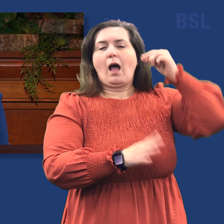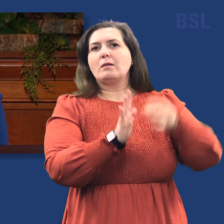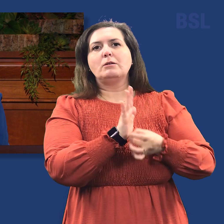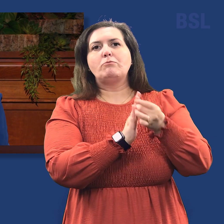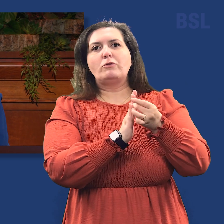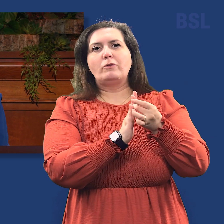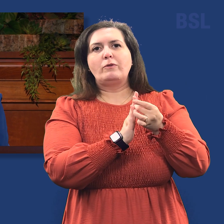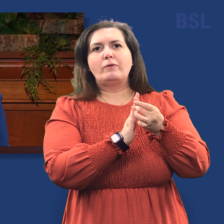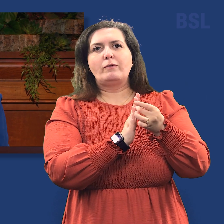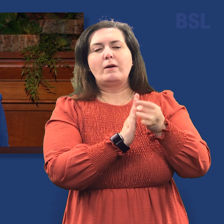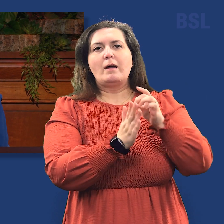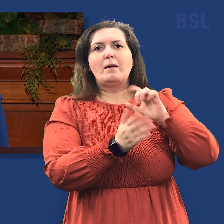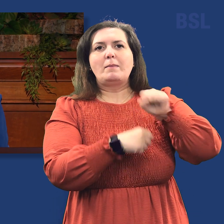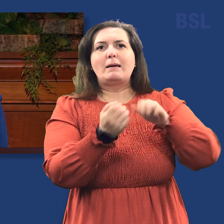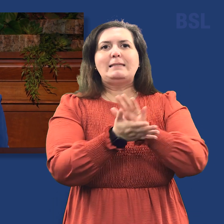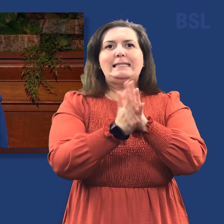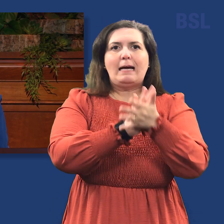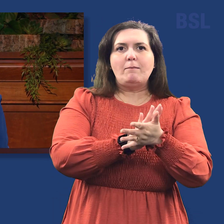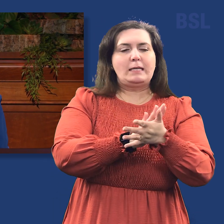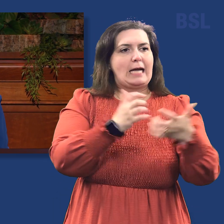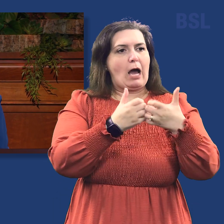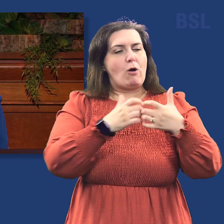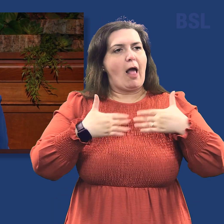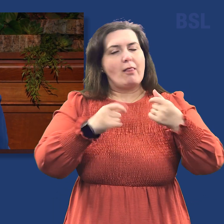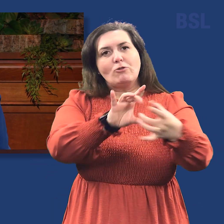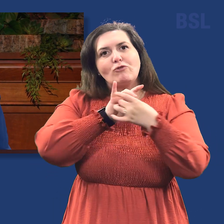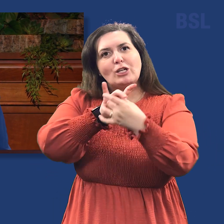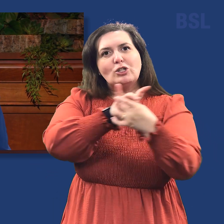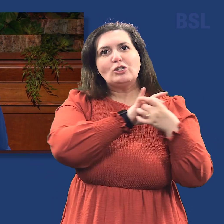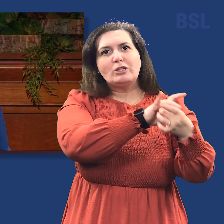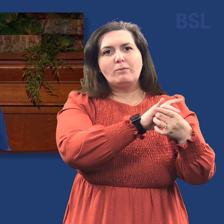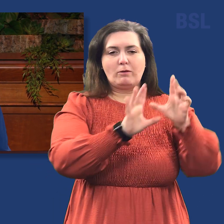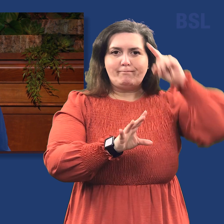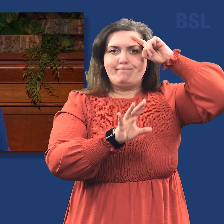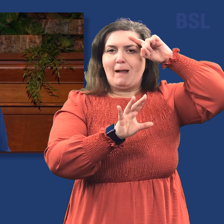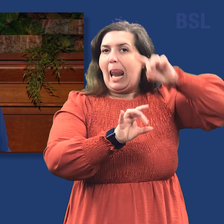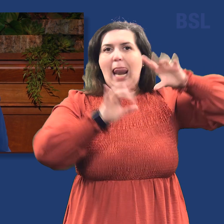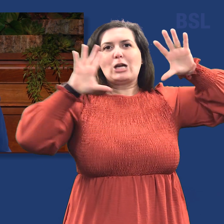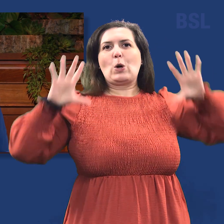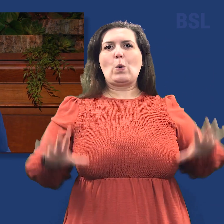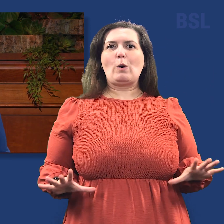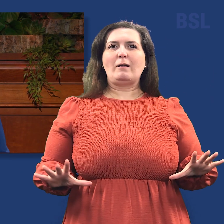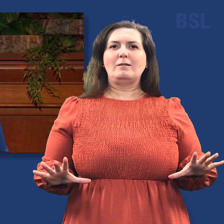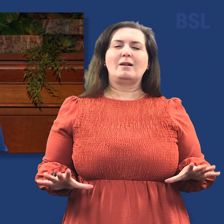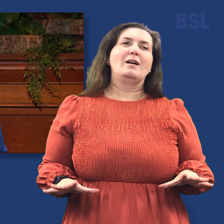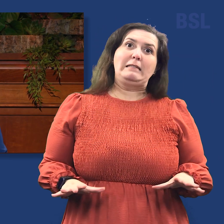damages your ability to have healthy relationships. You can let this go. Oh, it is hard work.